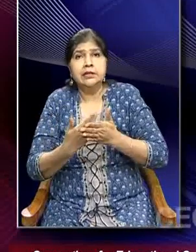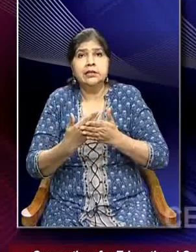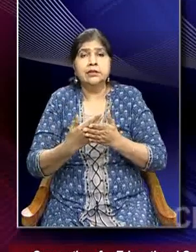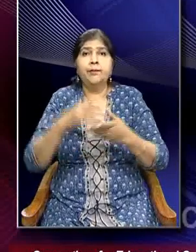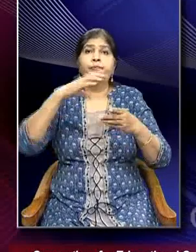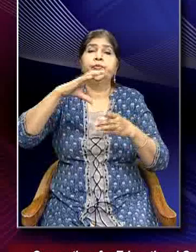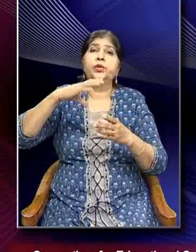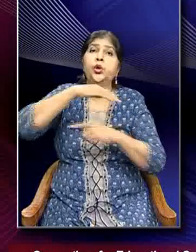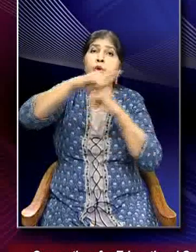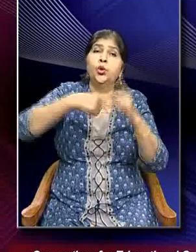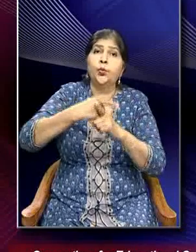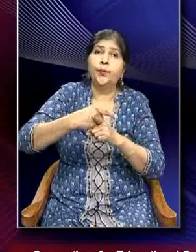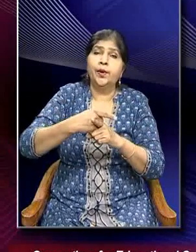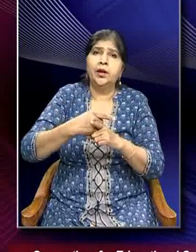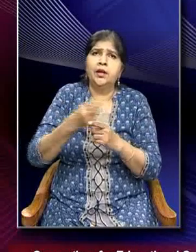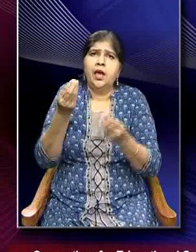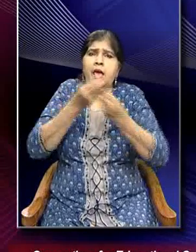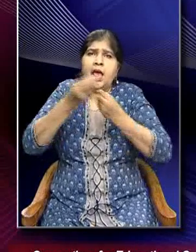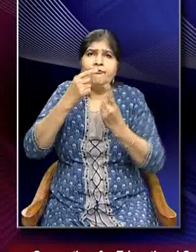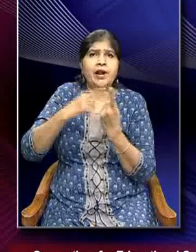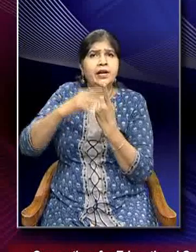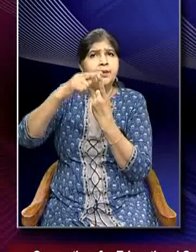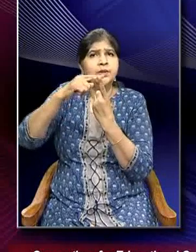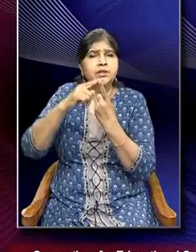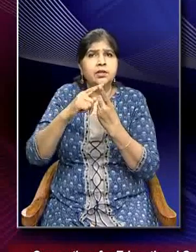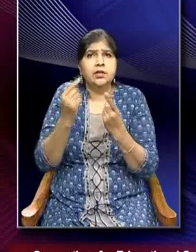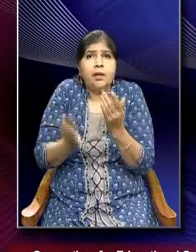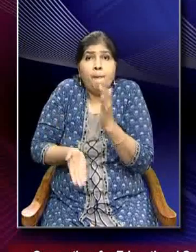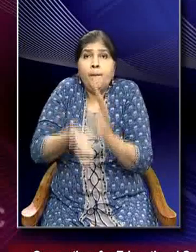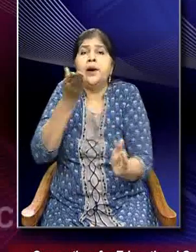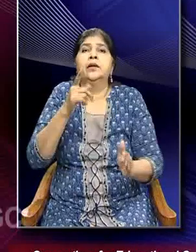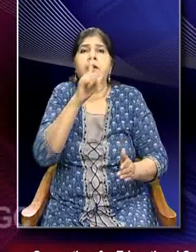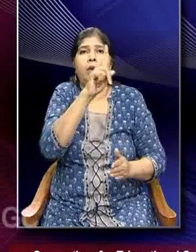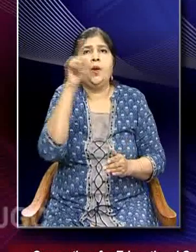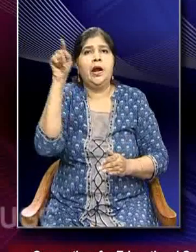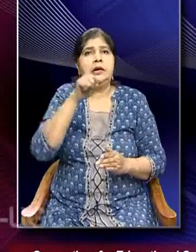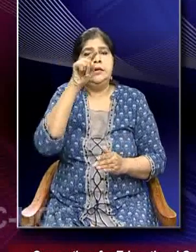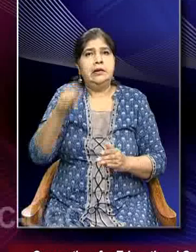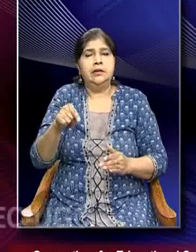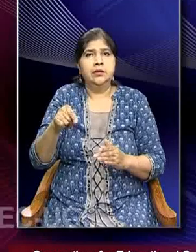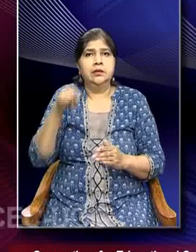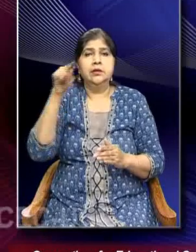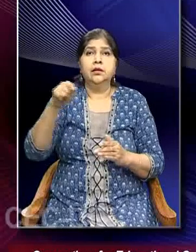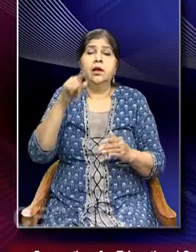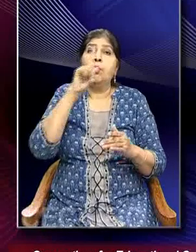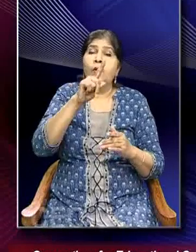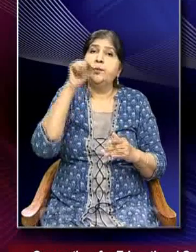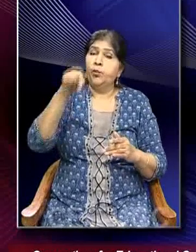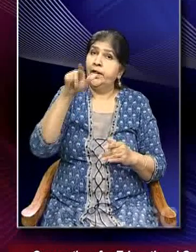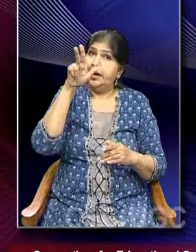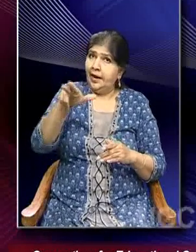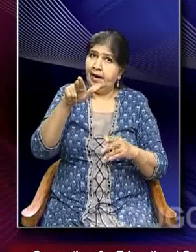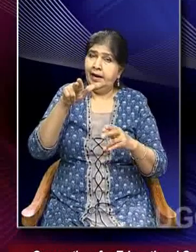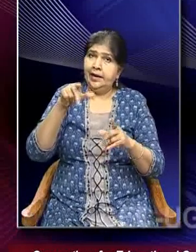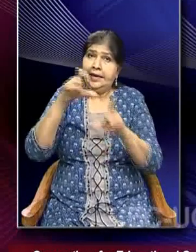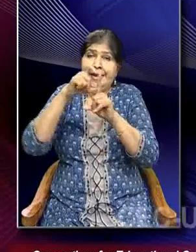global average temperature by about 1 degree Celsius, 1.8 degree Fahrenheit, a